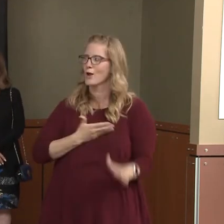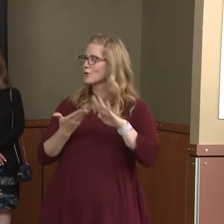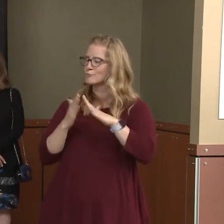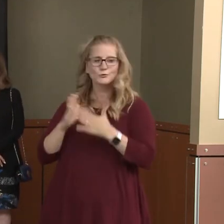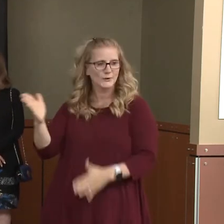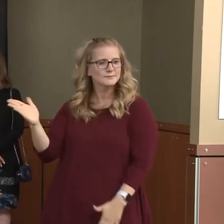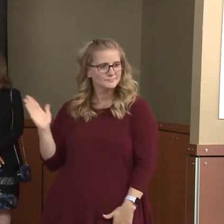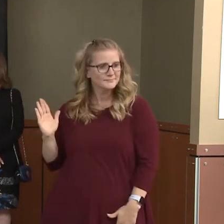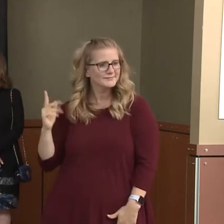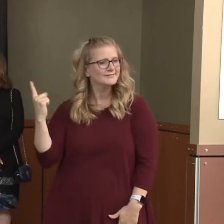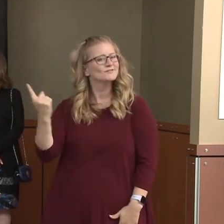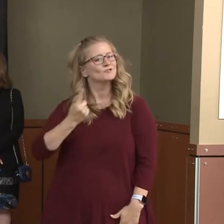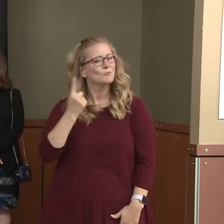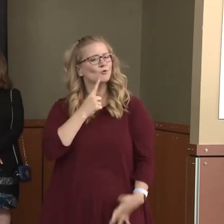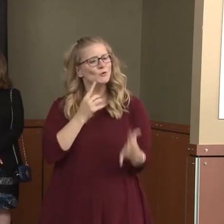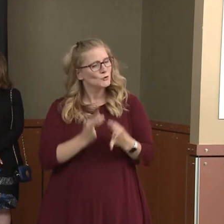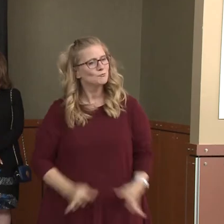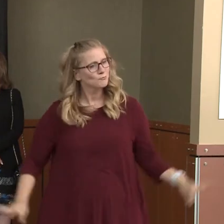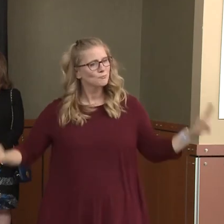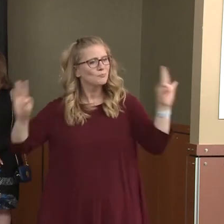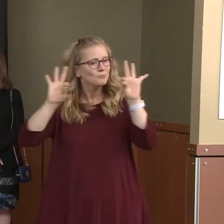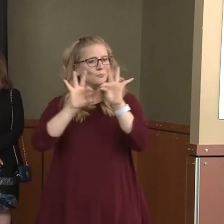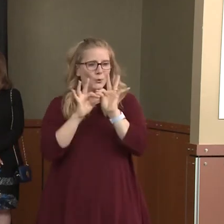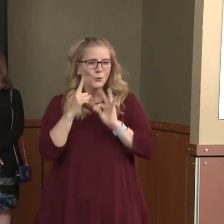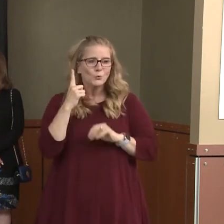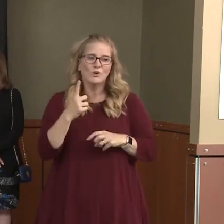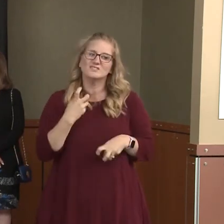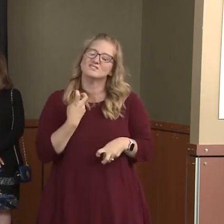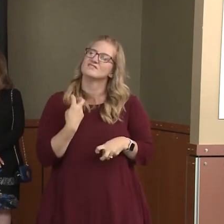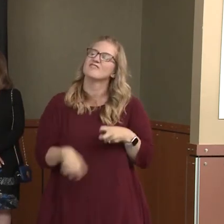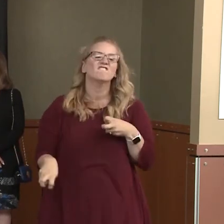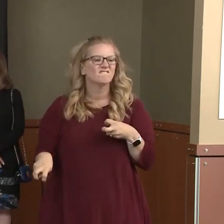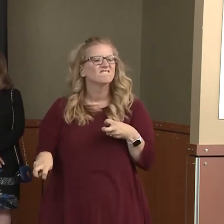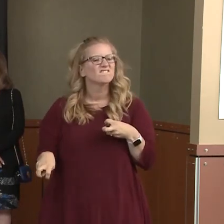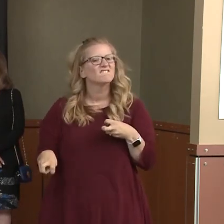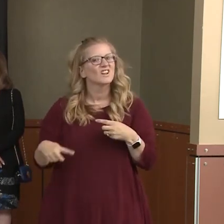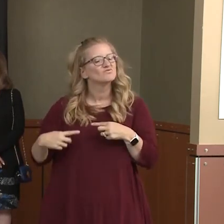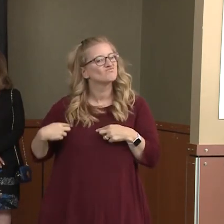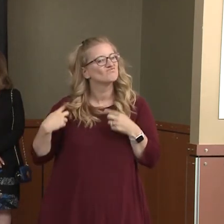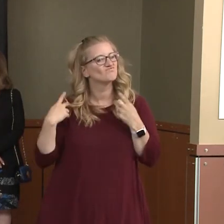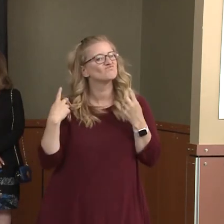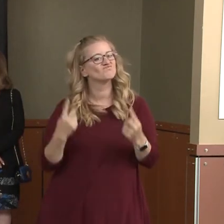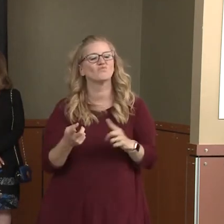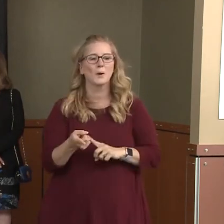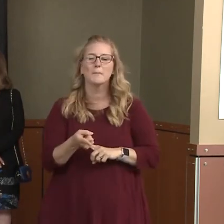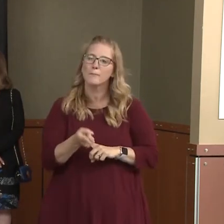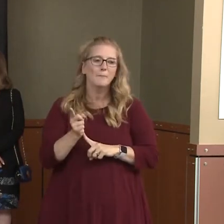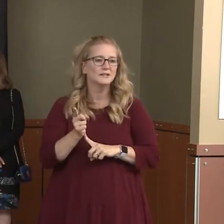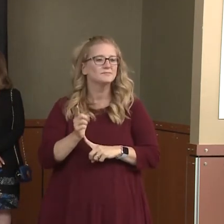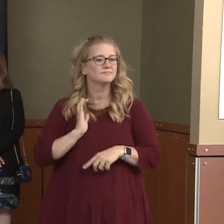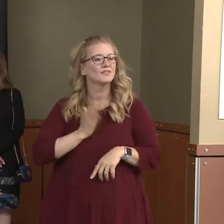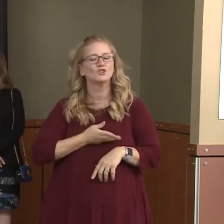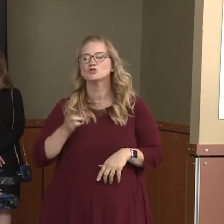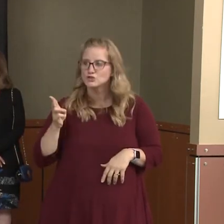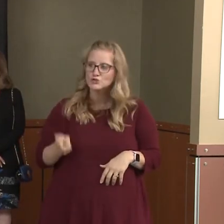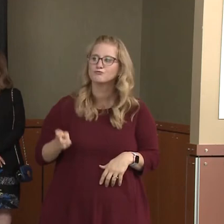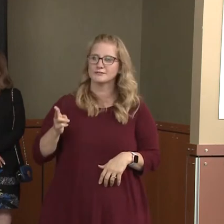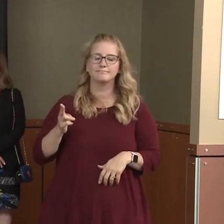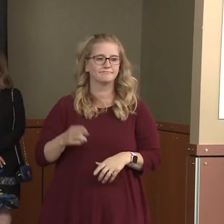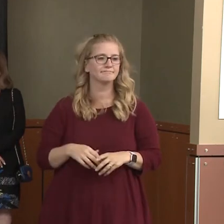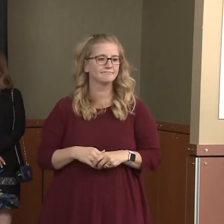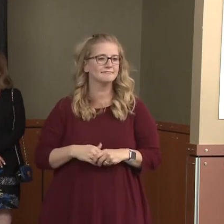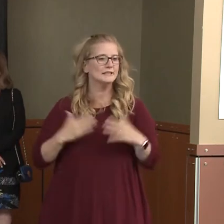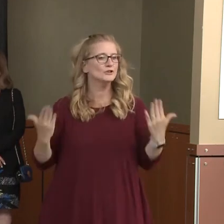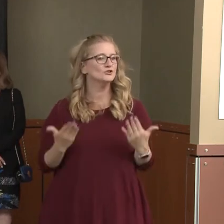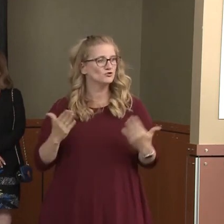one of the toughest moments in our history as the Tri-Cities, I believe.